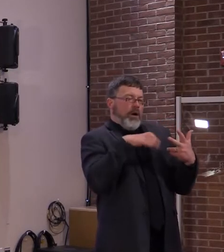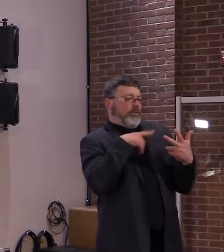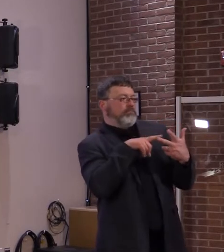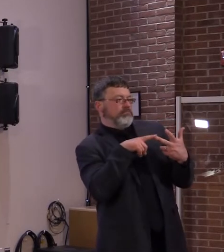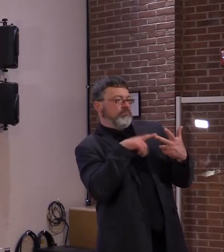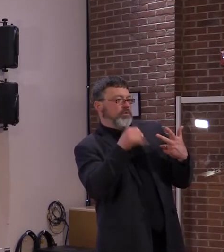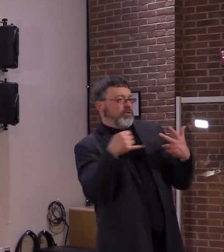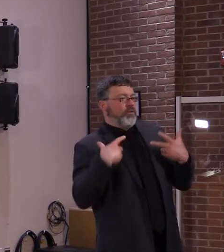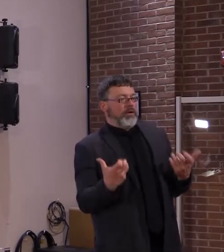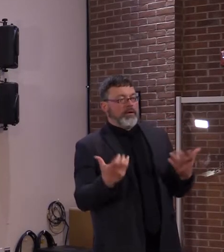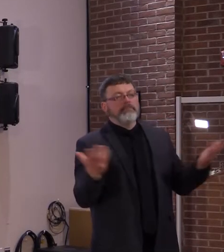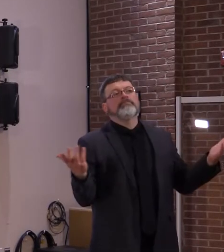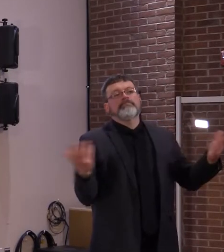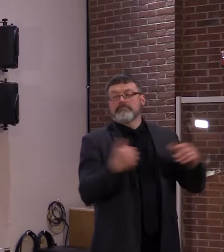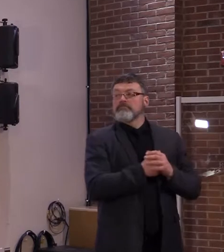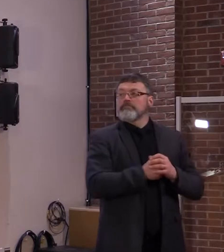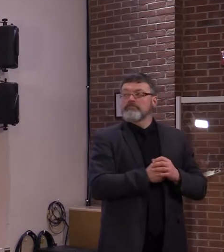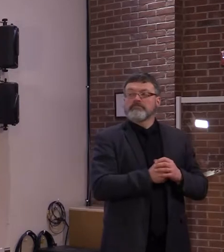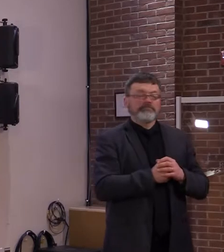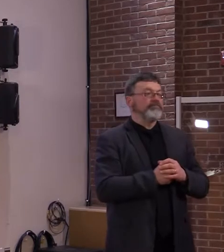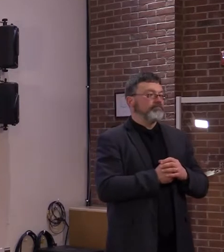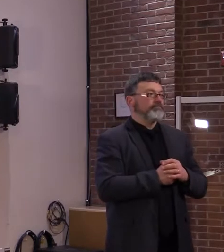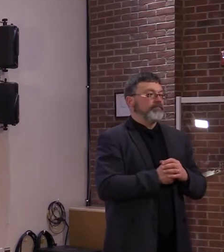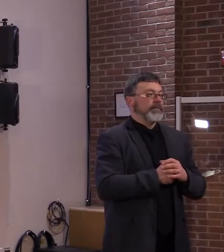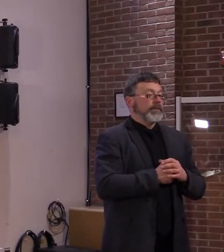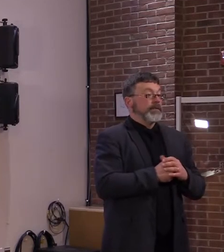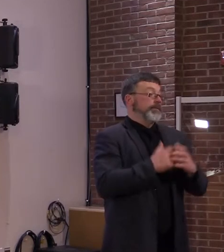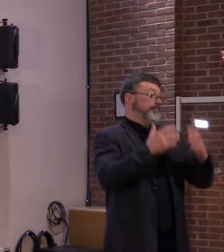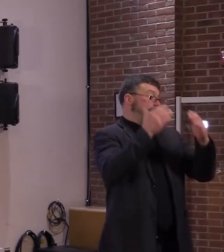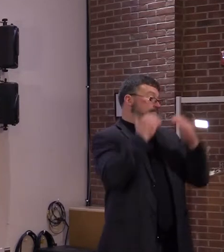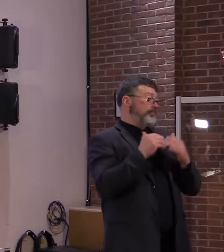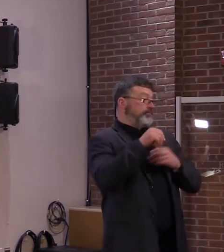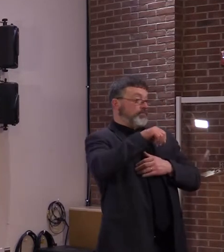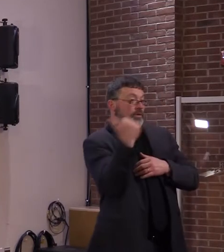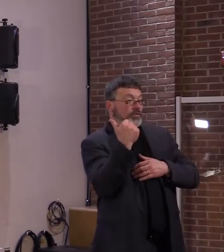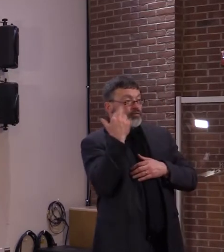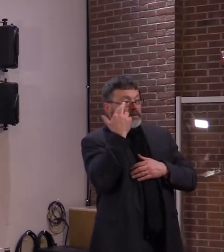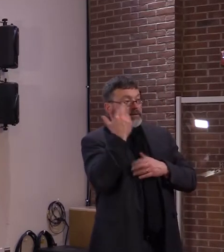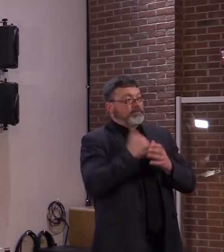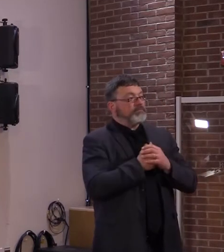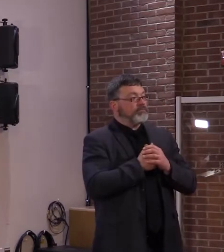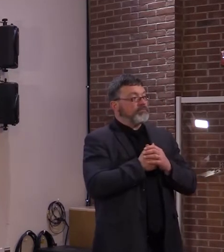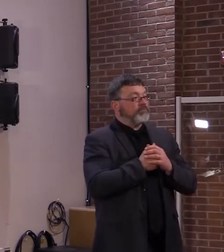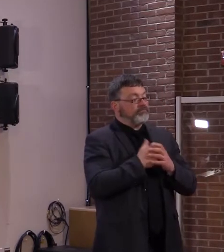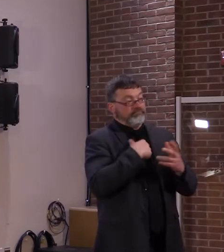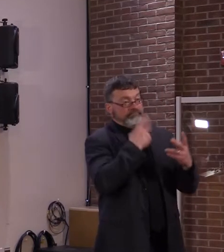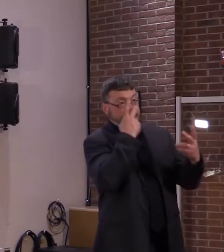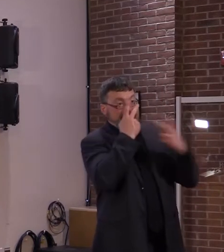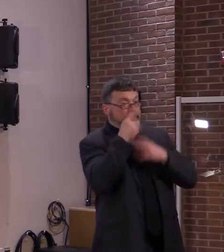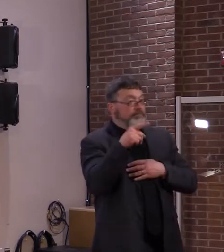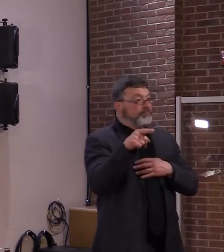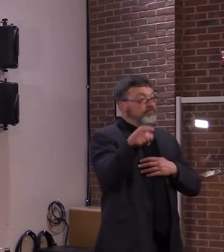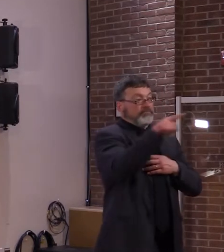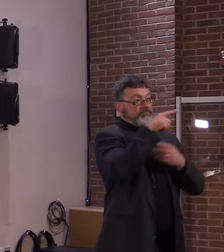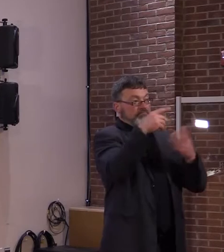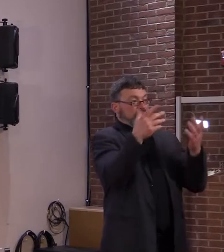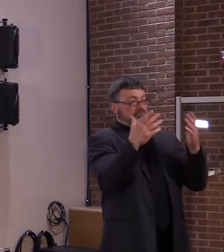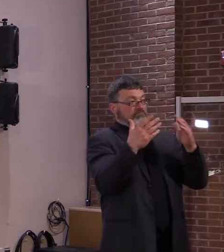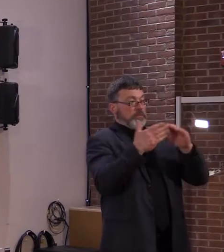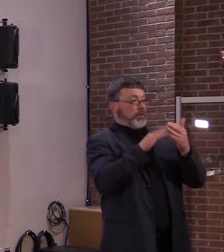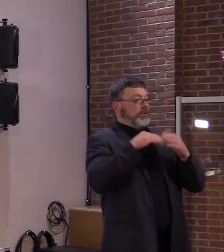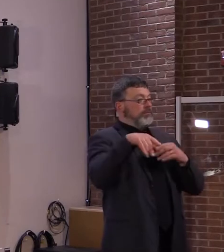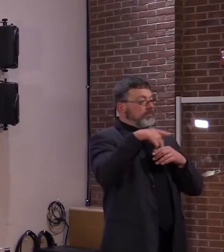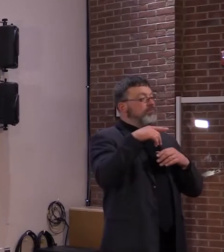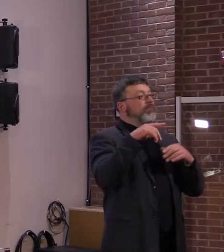In addition, you're going to see larger-scale vaccination still for the near-term